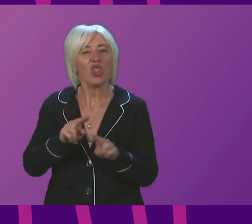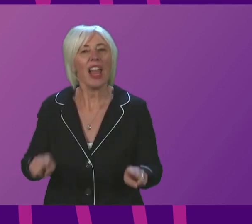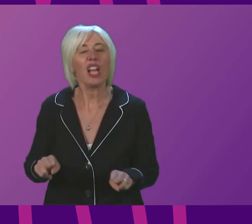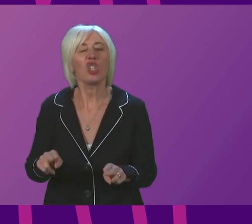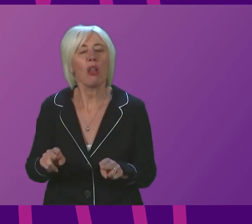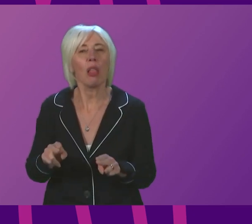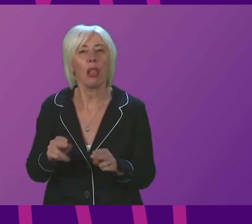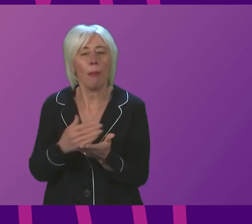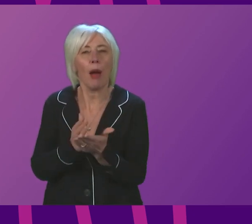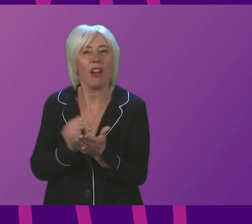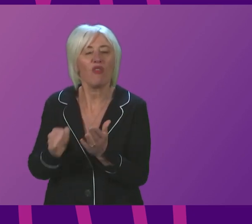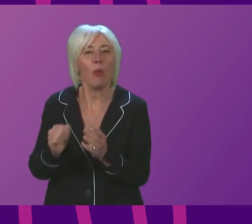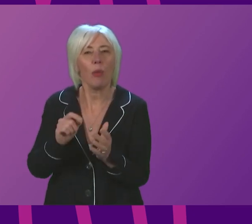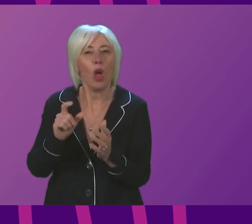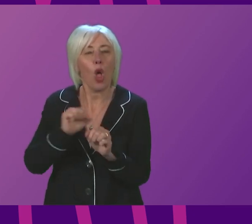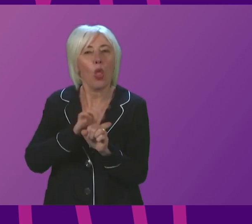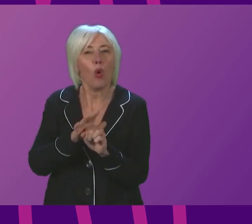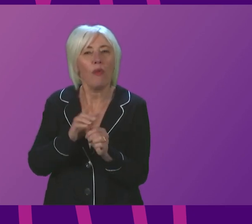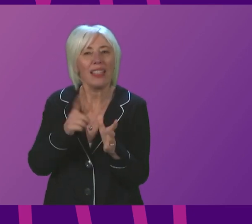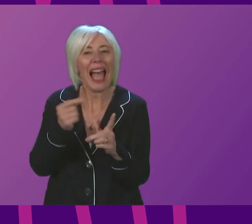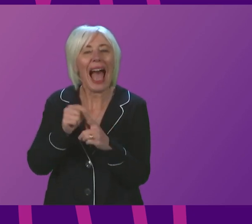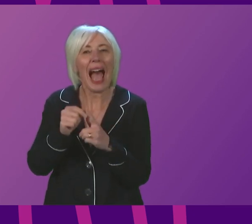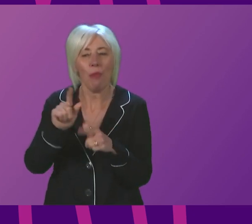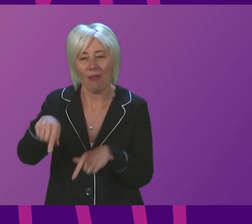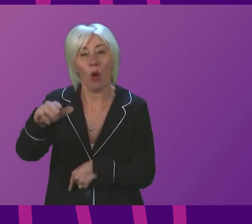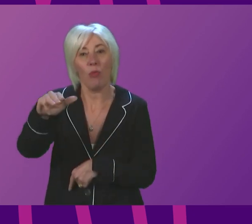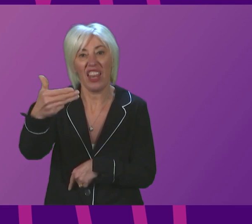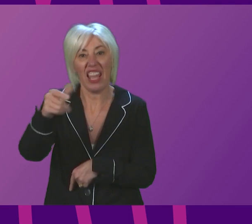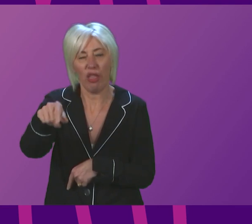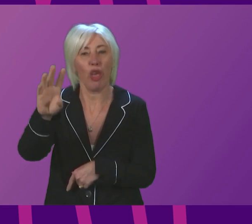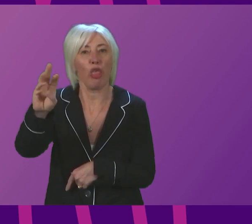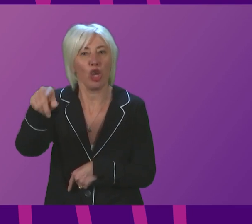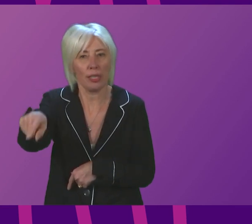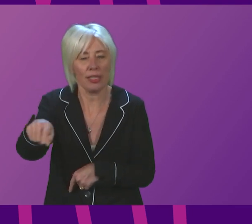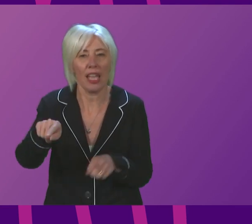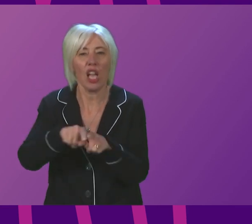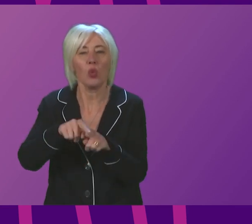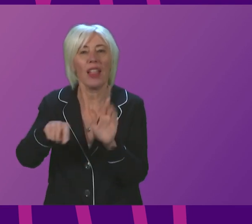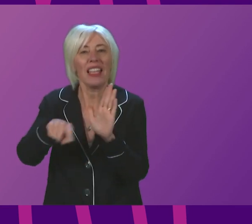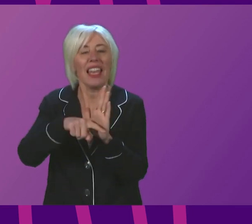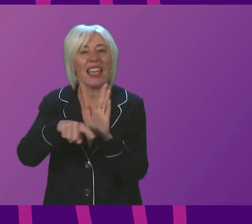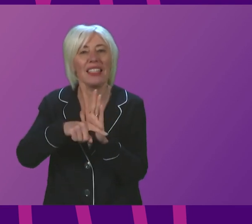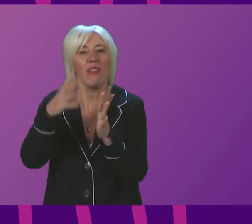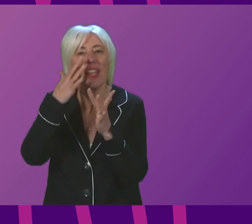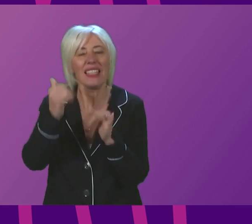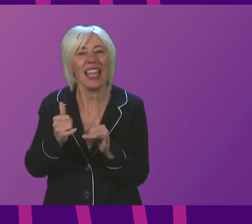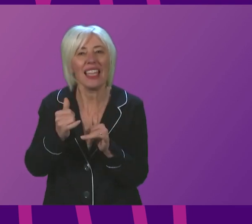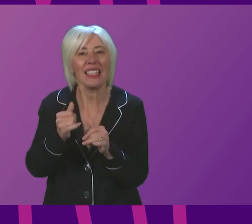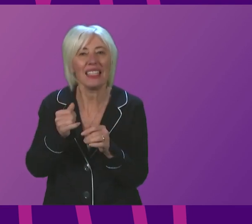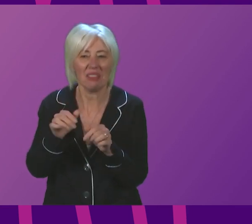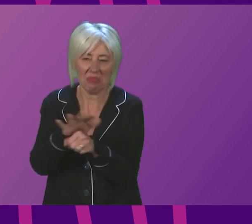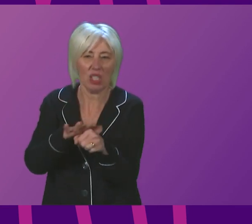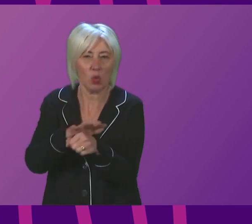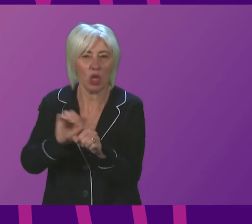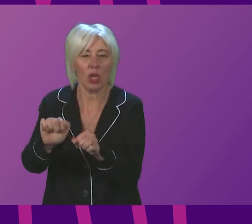app from the 9th of December, so later this week, Thursday, along with negative test status from PCR tests and